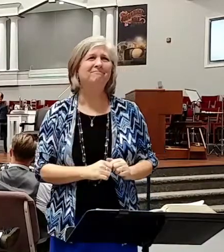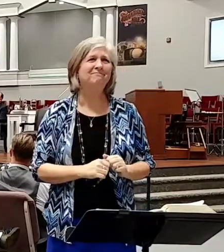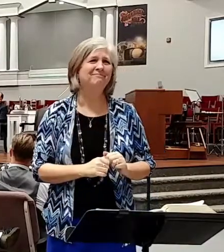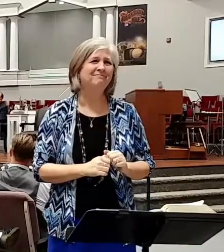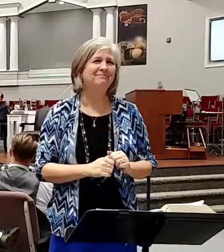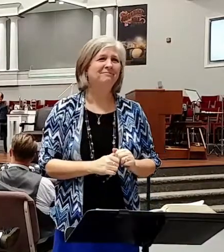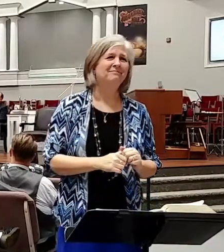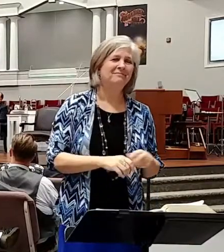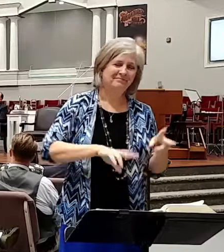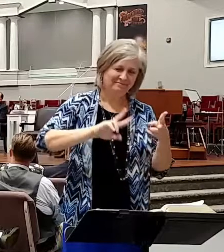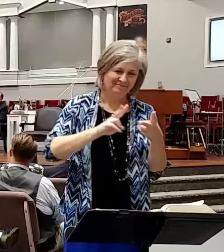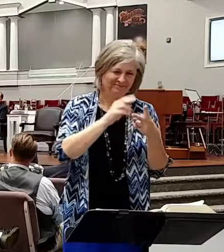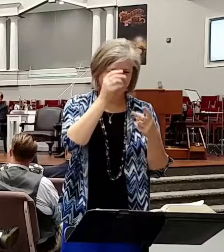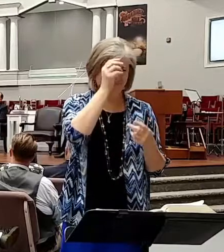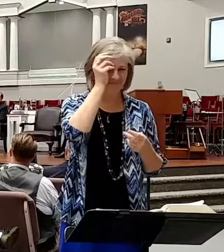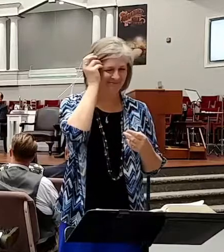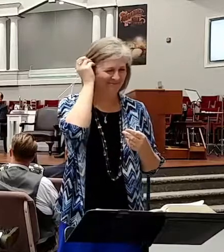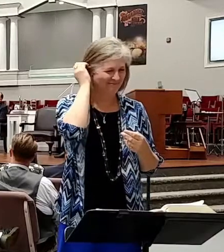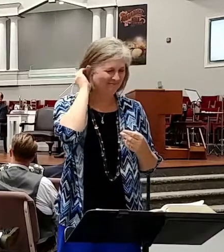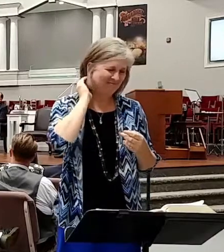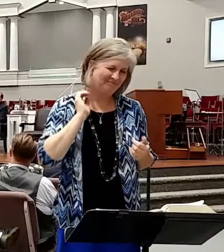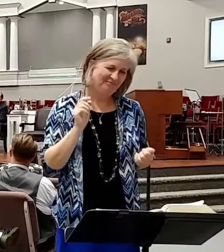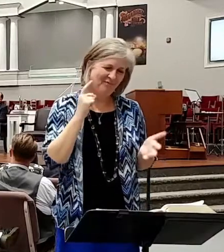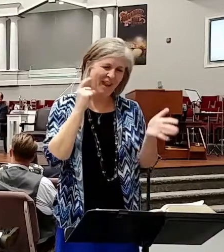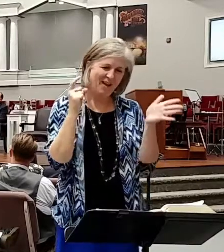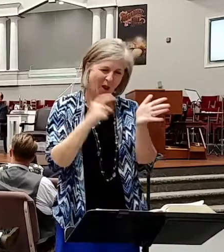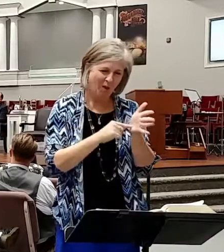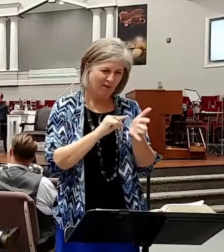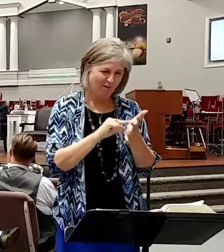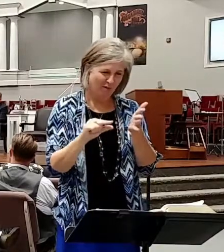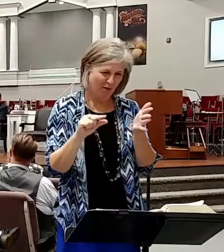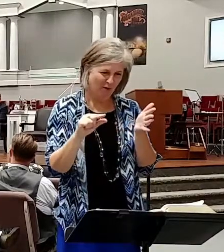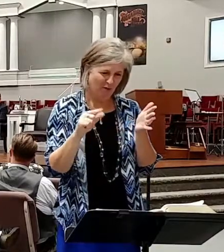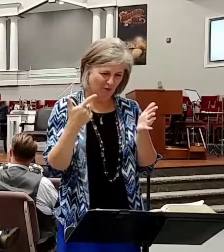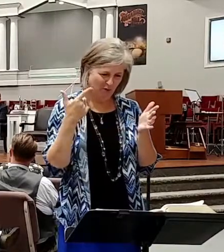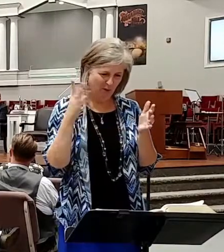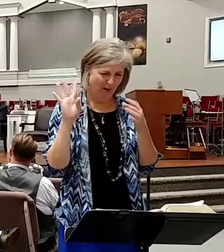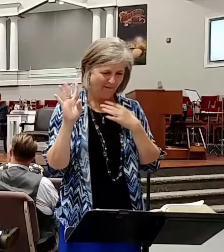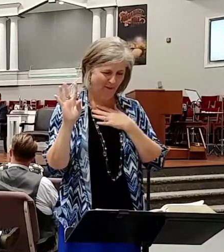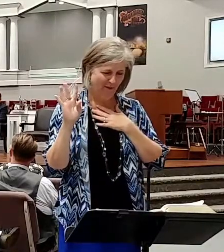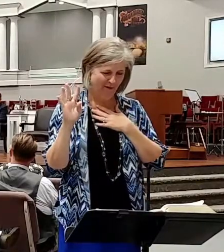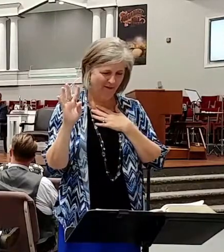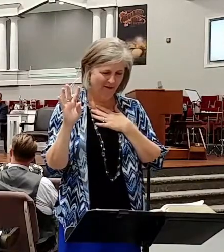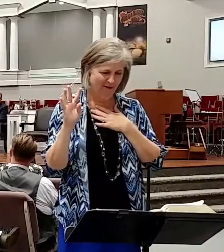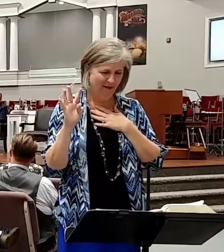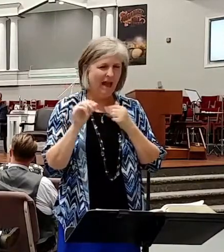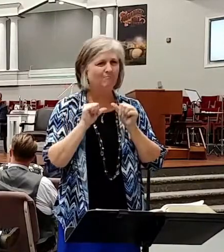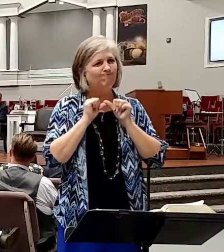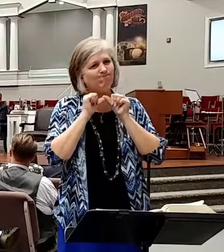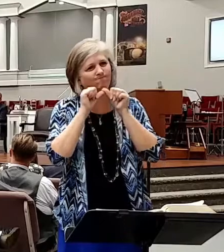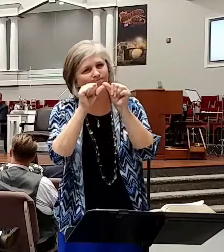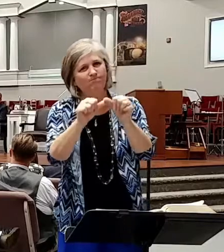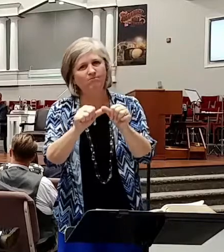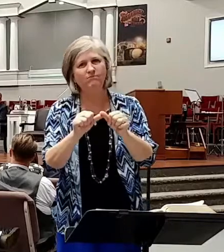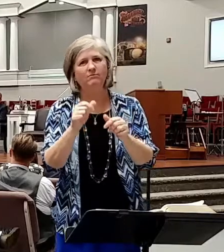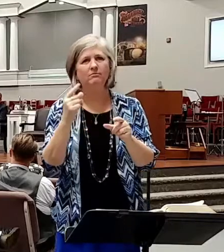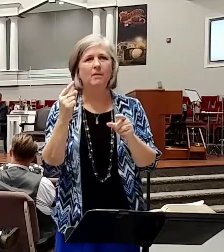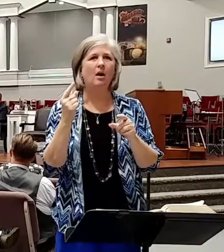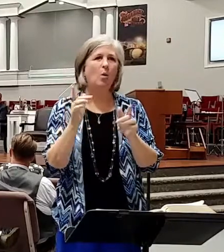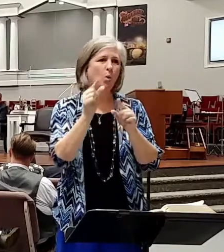Number two is this. Notice with me in verse number 24, the durability of the Word of God. It says this,